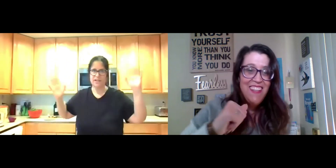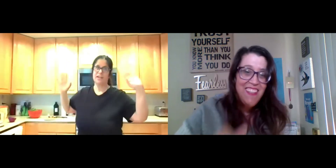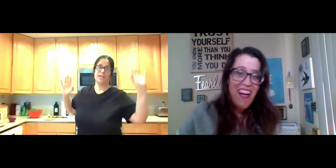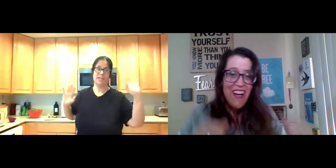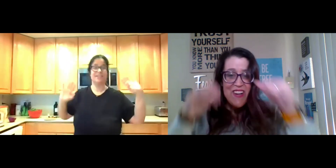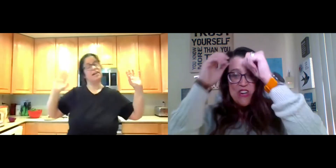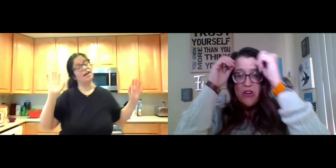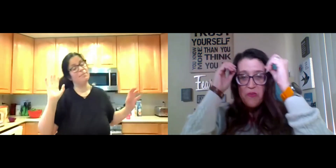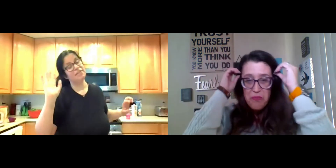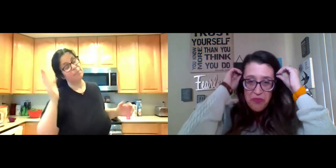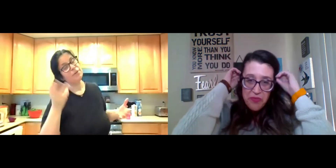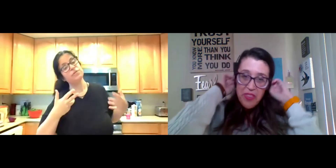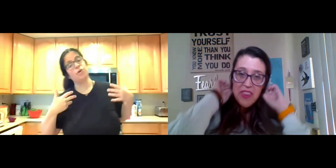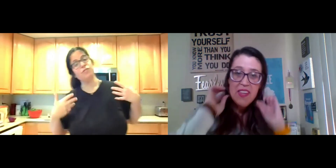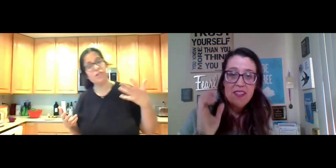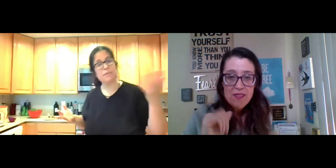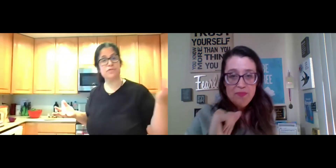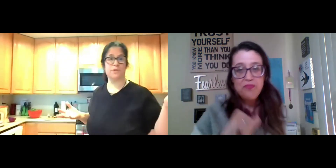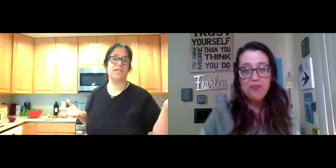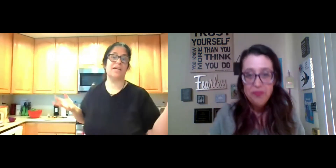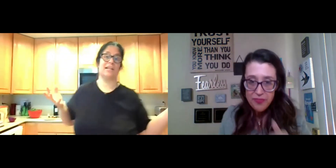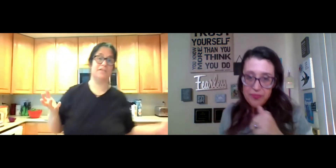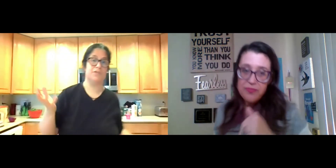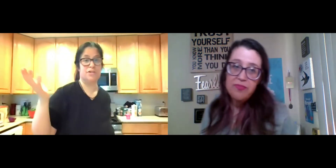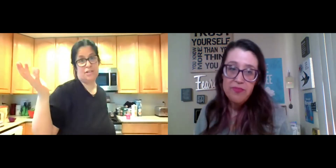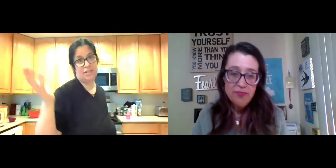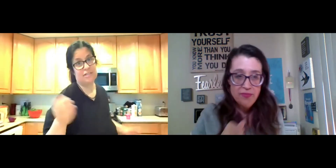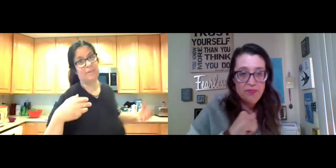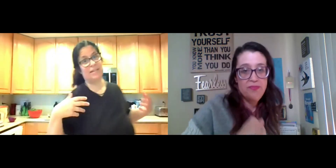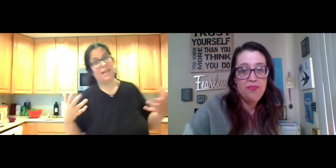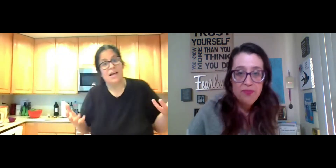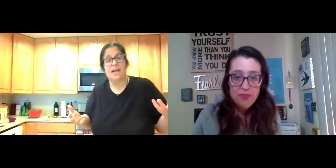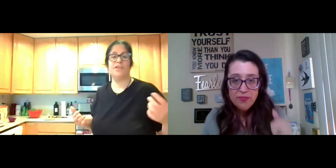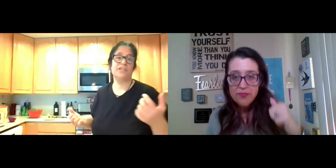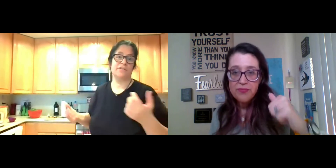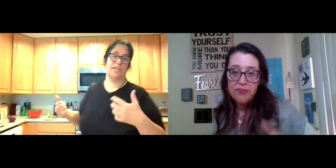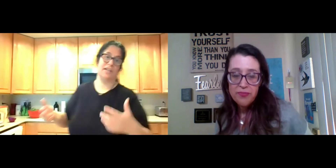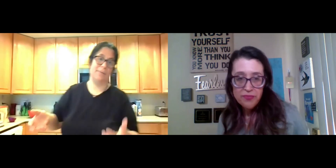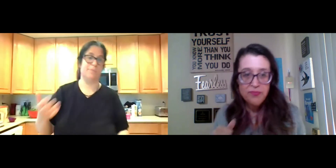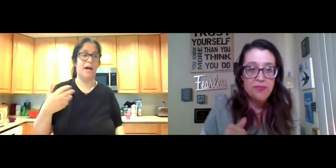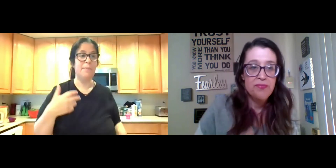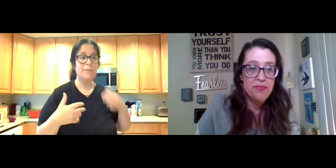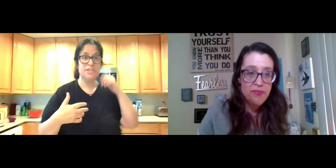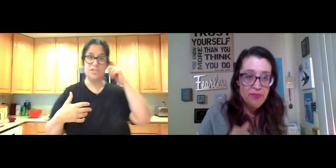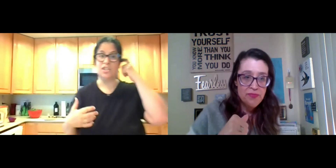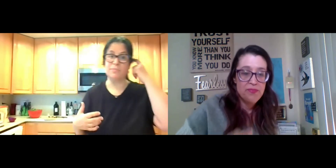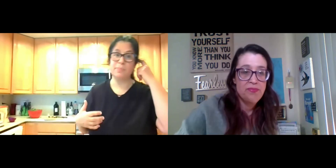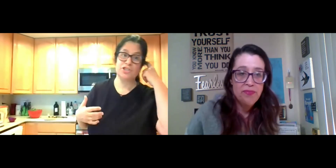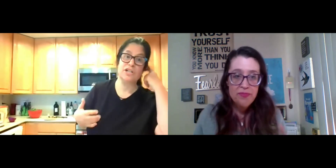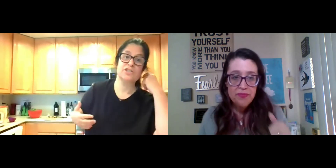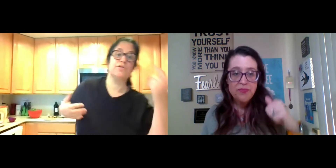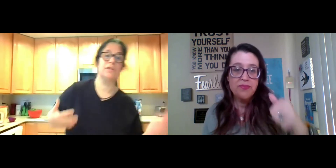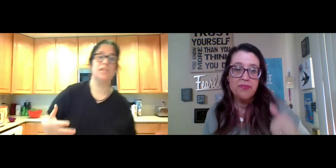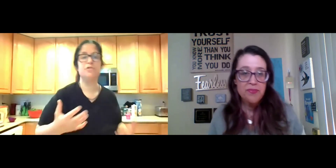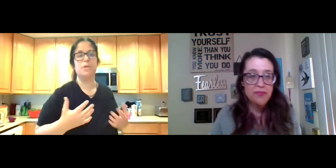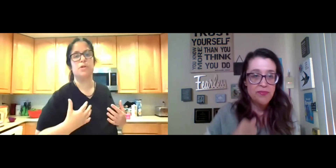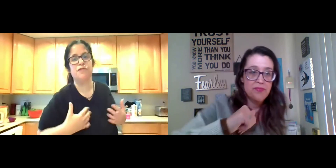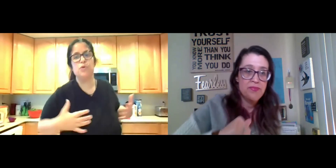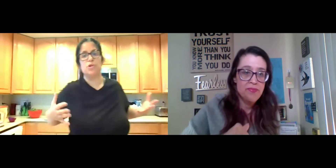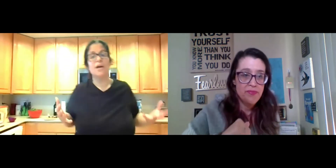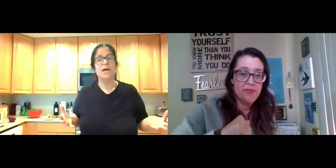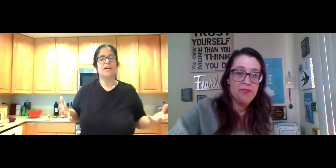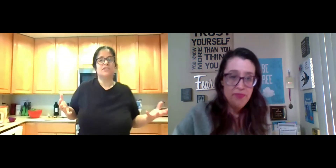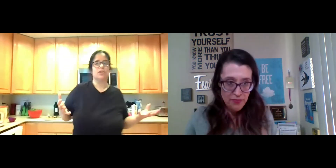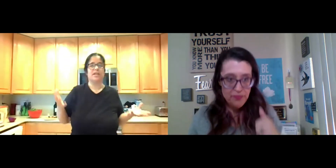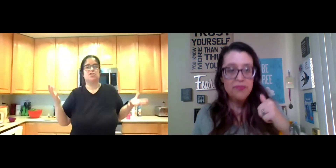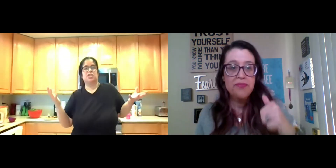right there. Yeah. I mean, some people don't feel comfortable saying, I love you to their kids. I mean, they, they, I mean, my mom said she loved me, but she also loved me with